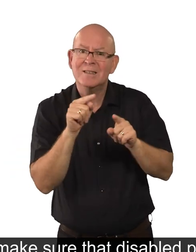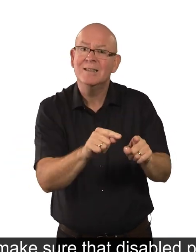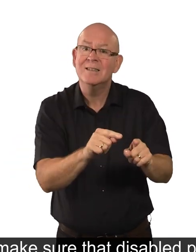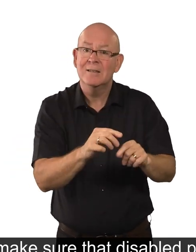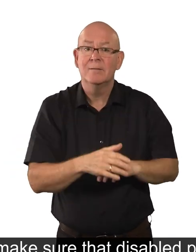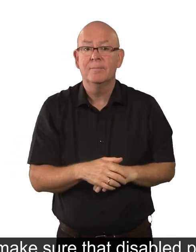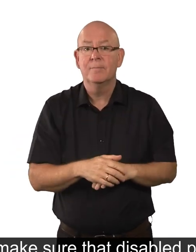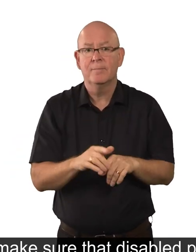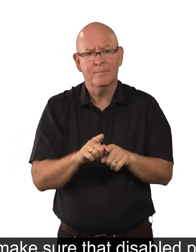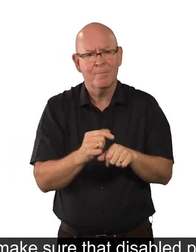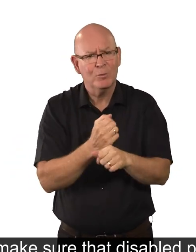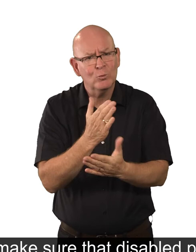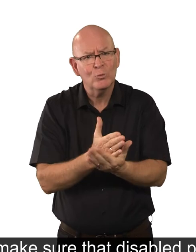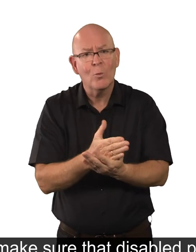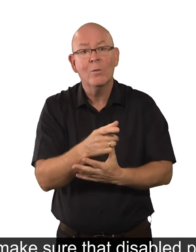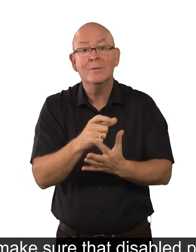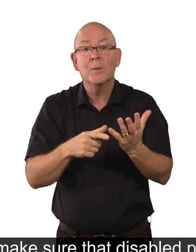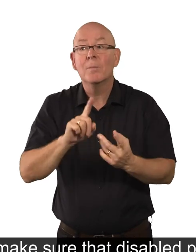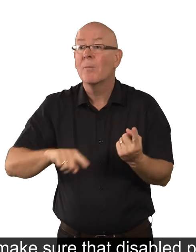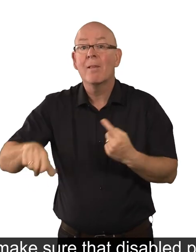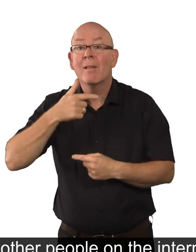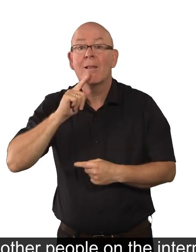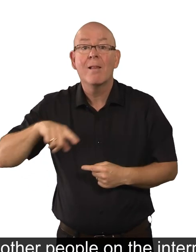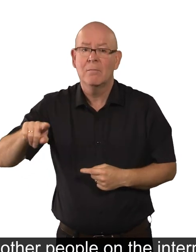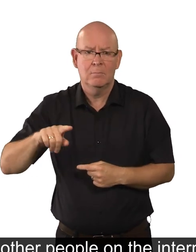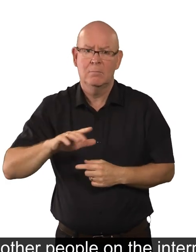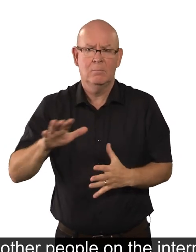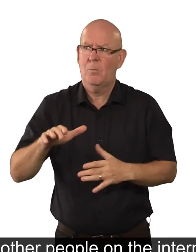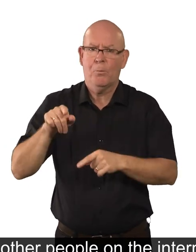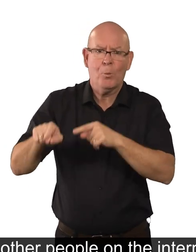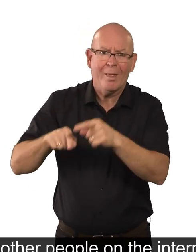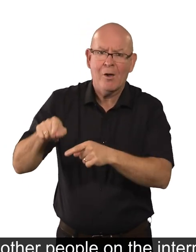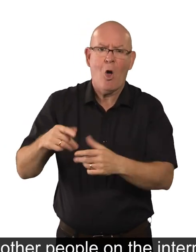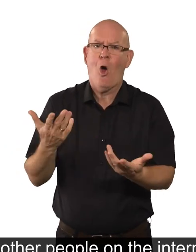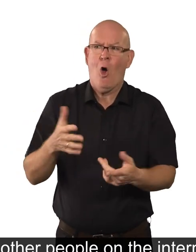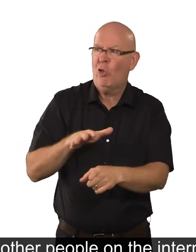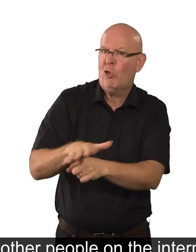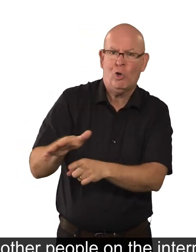disabled people aren't bullied or made fun of by other people on the internet.